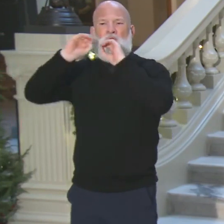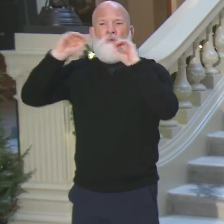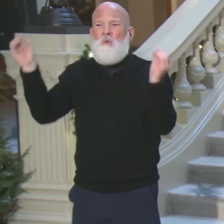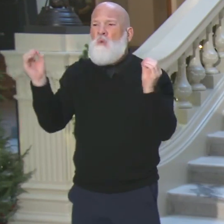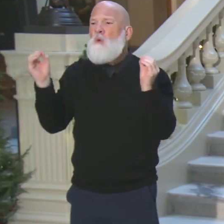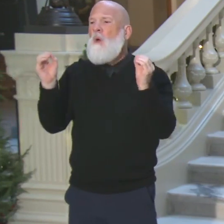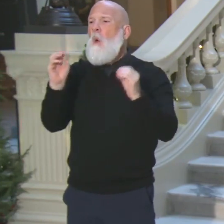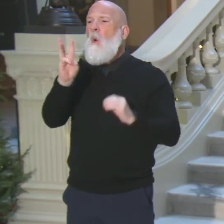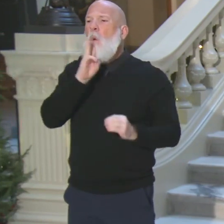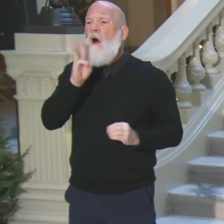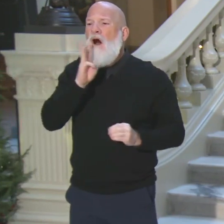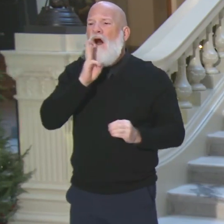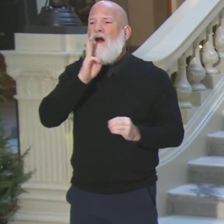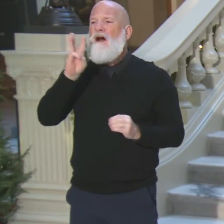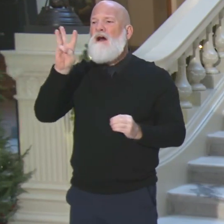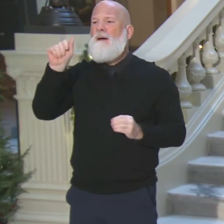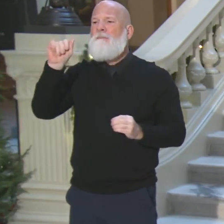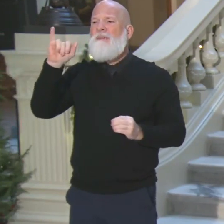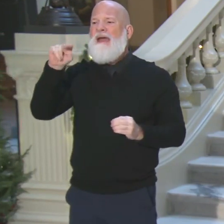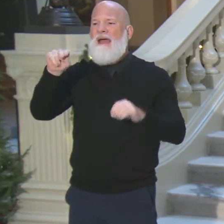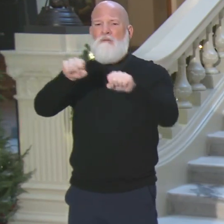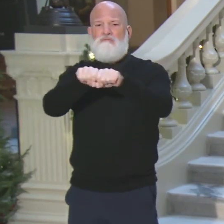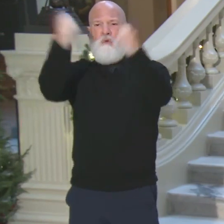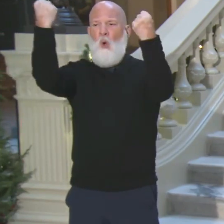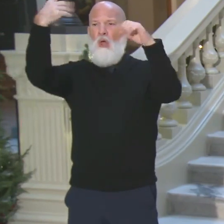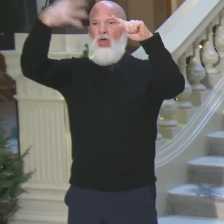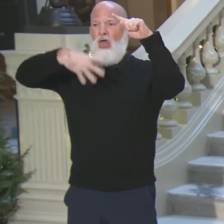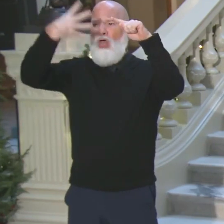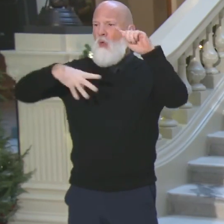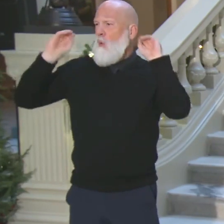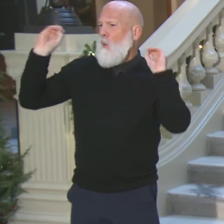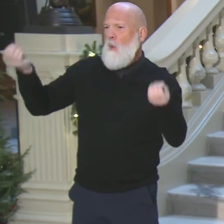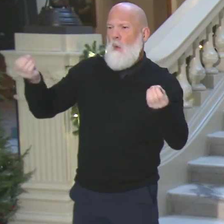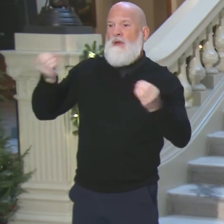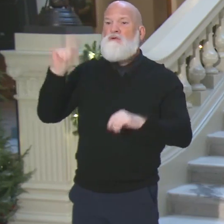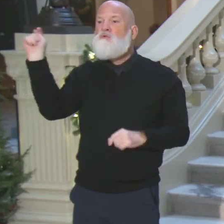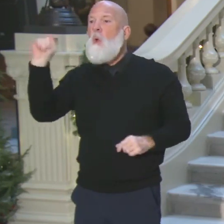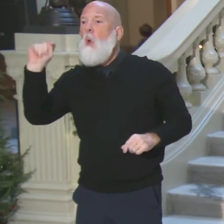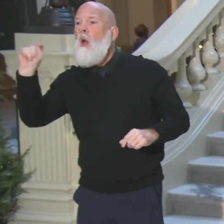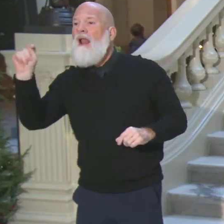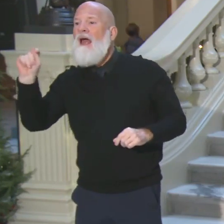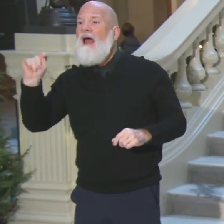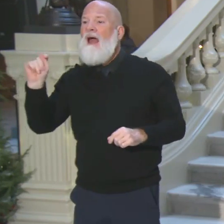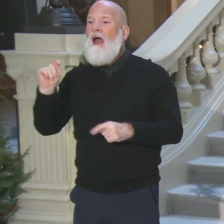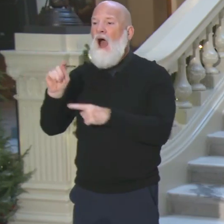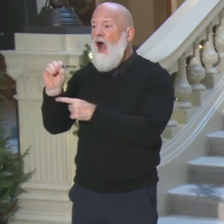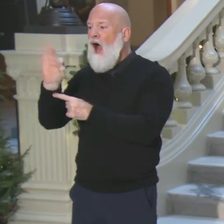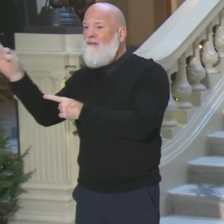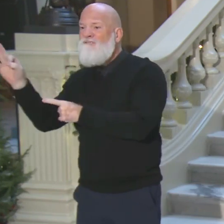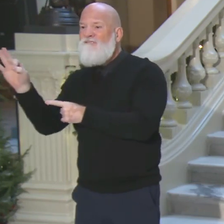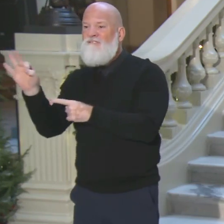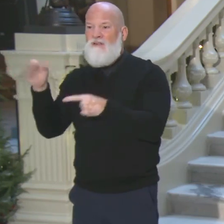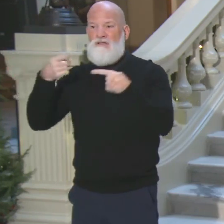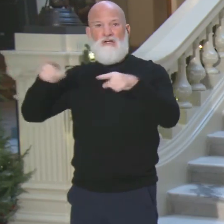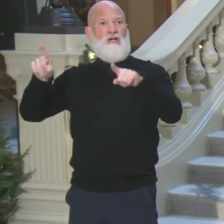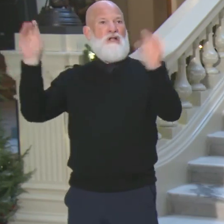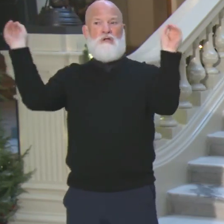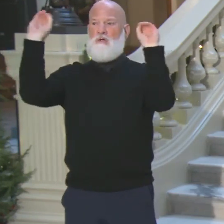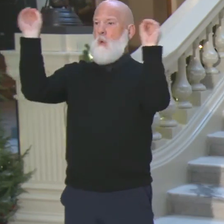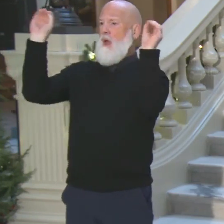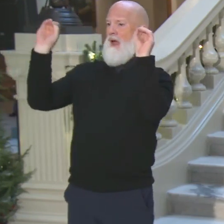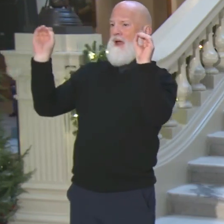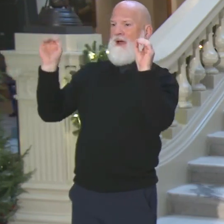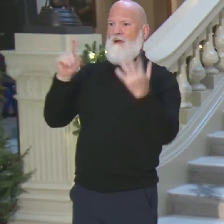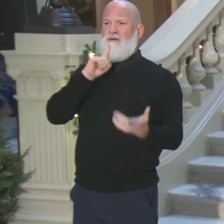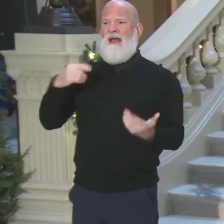they turned off during the downtime to State Farm because there's no events going on there. And it had a little slowly that came over the side. There's video, we have the video tape,